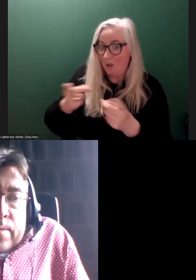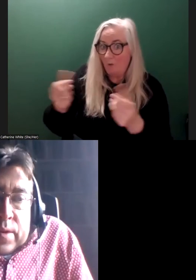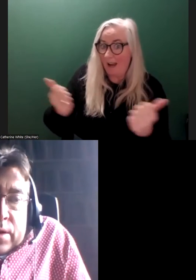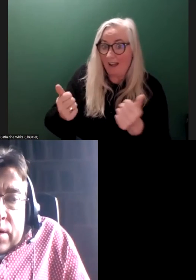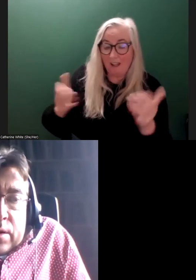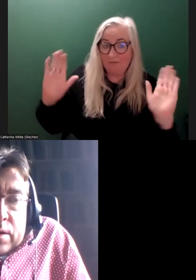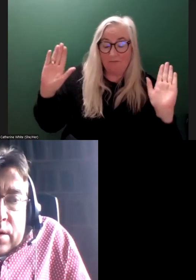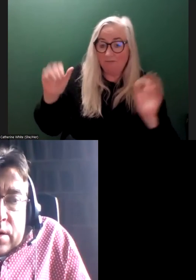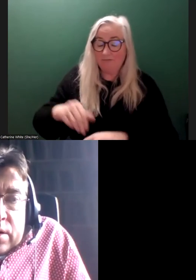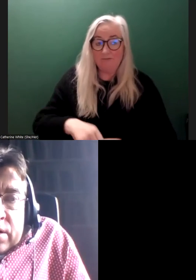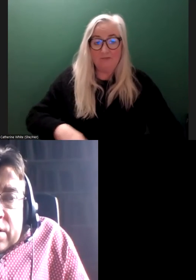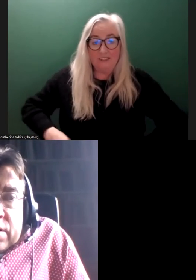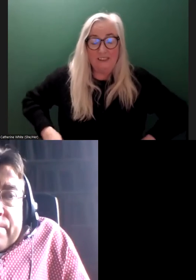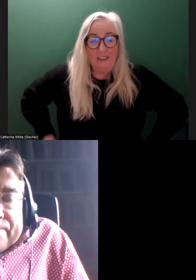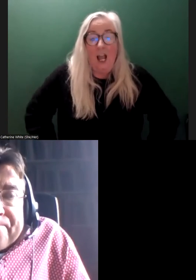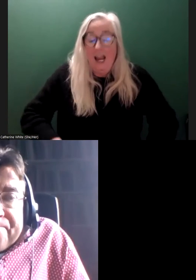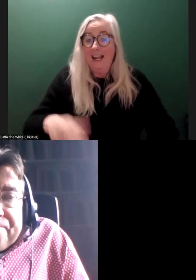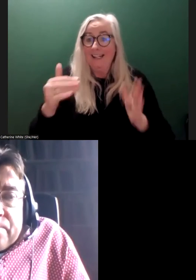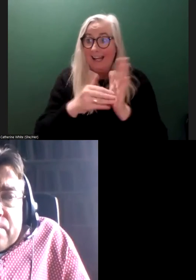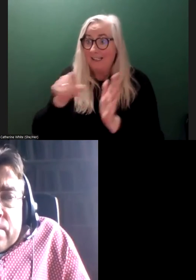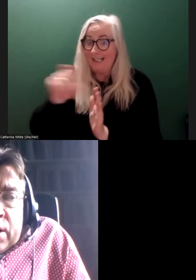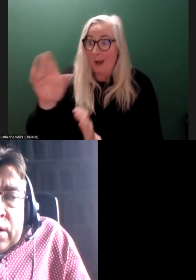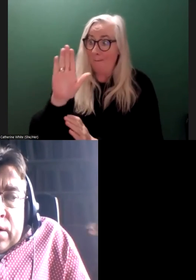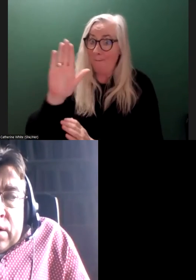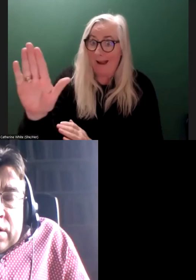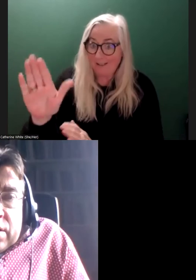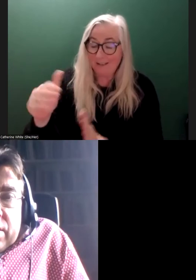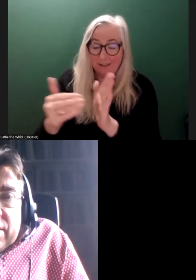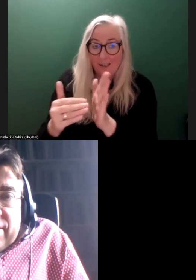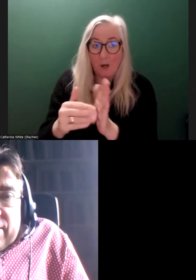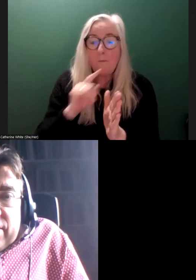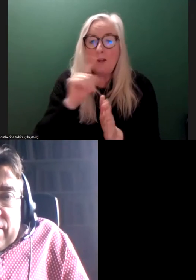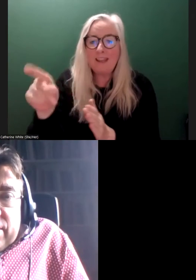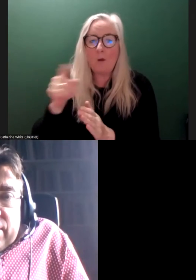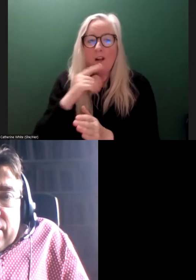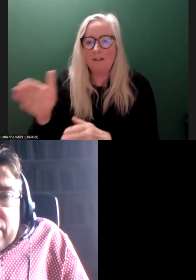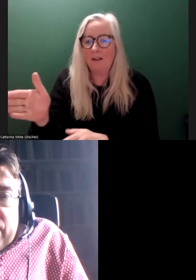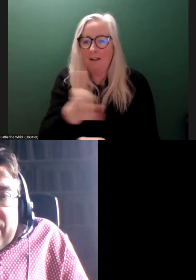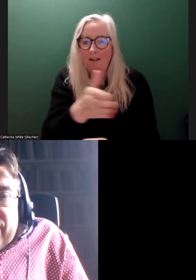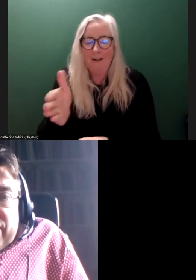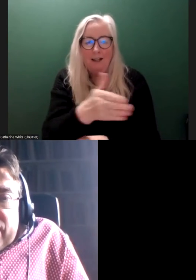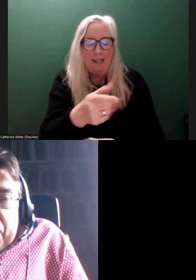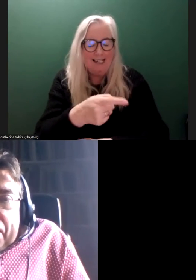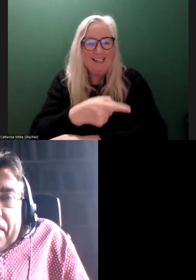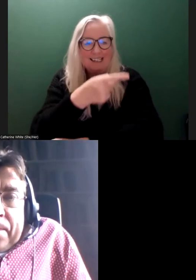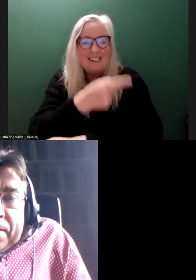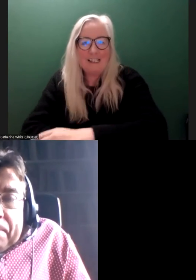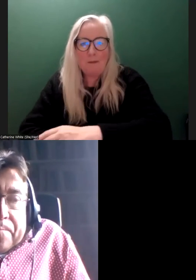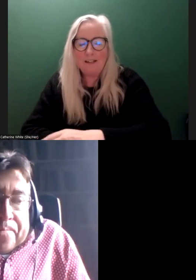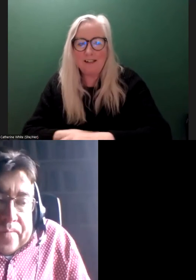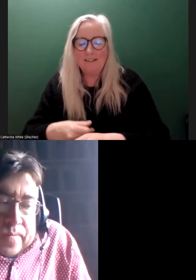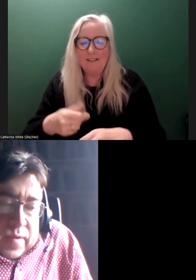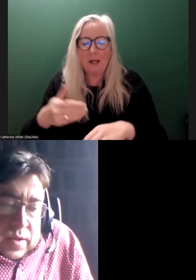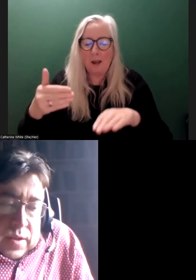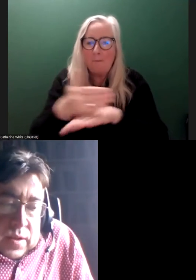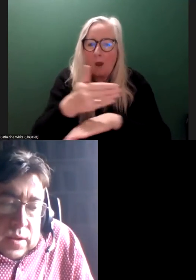can't do anything, you know, even though we're mandated to. But they will push you towards specific disability employment specifics, which